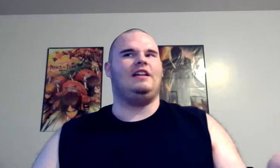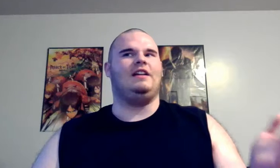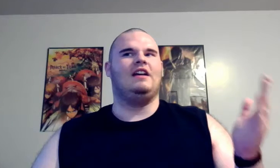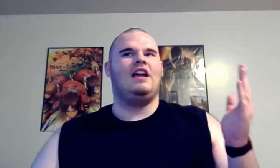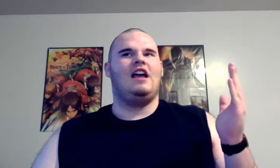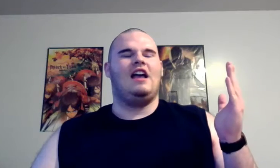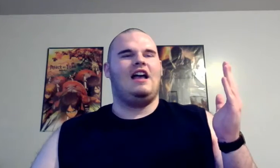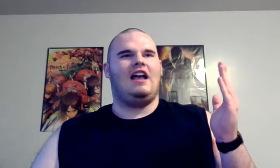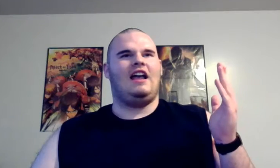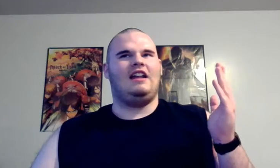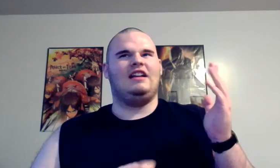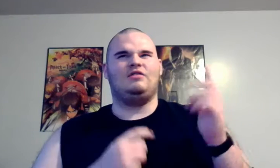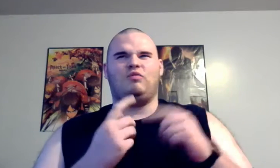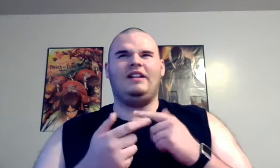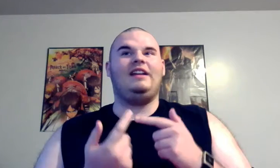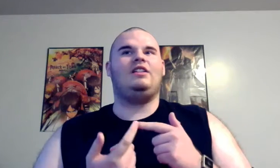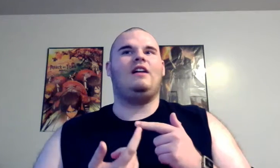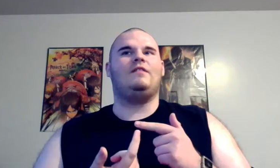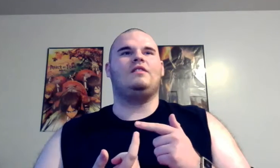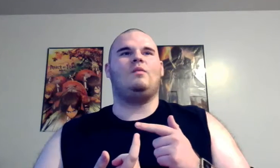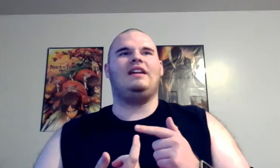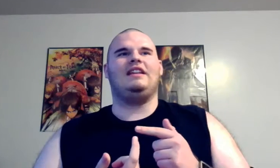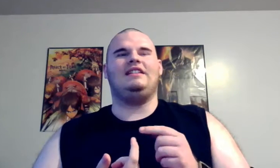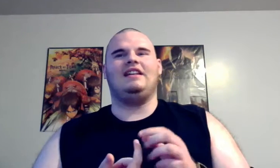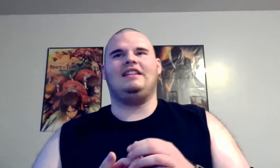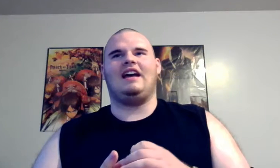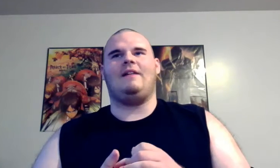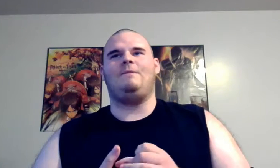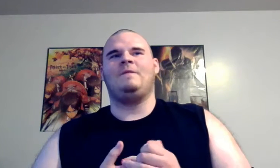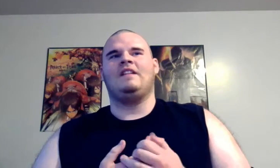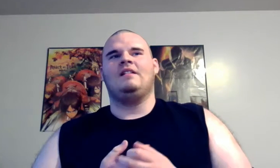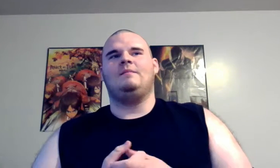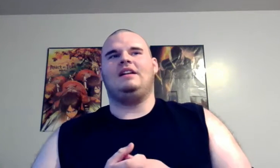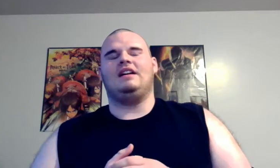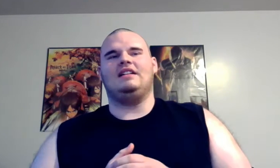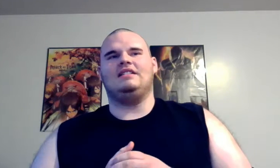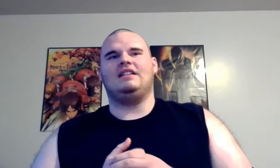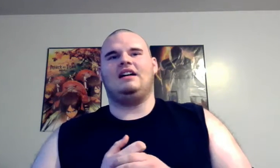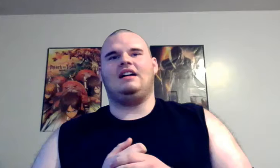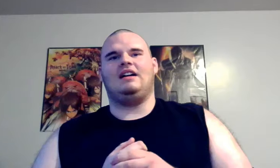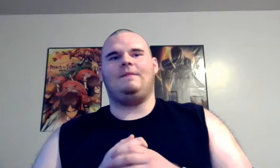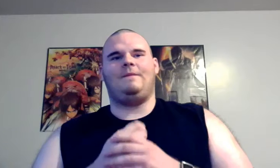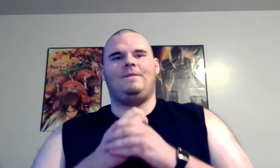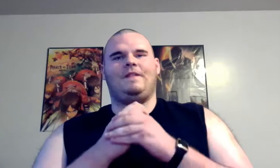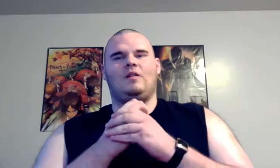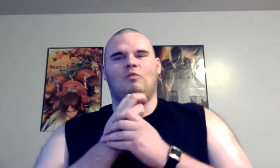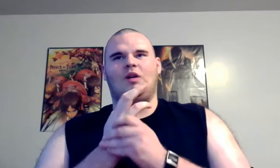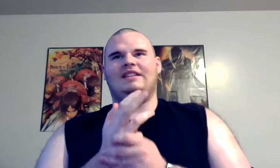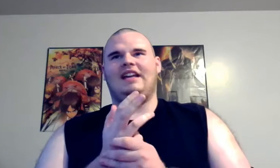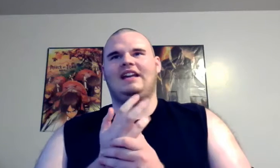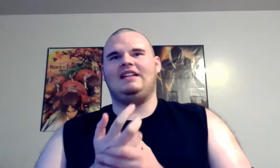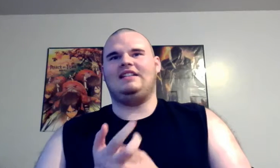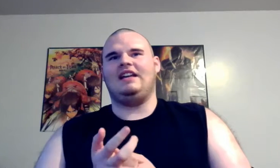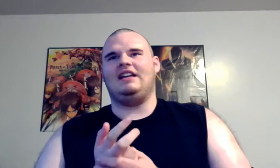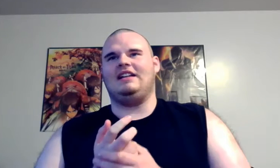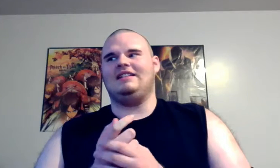and it's really clever the way they did that because uh what they did is